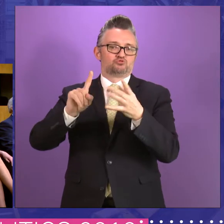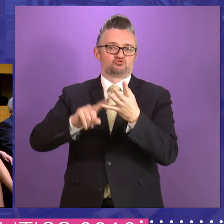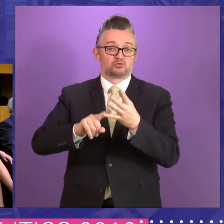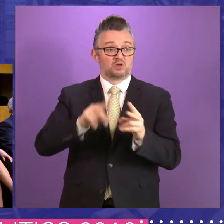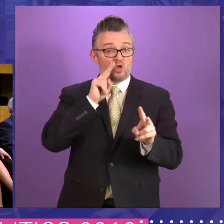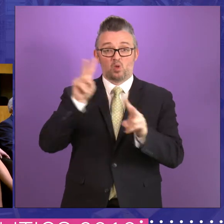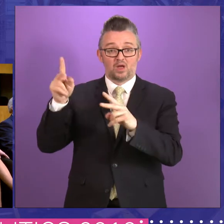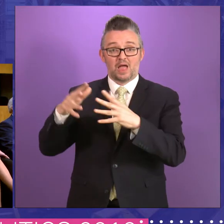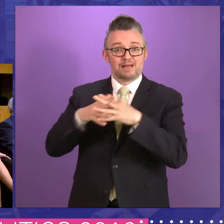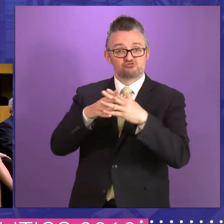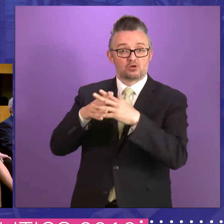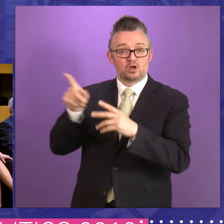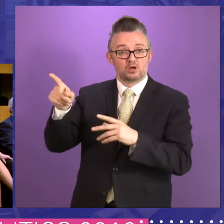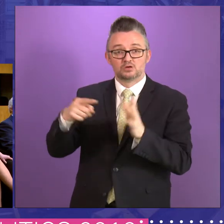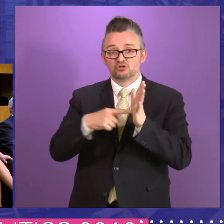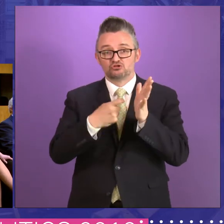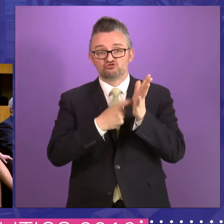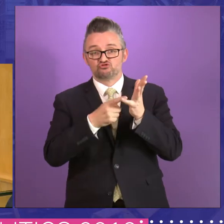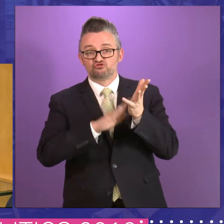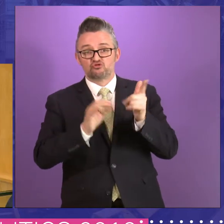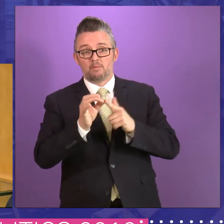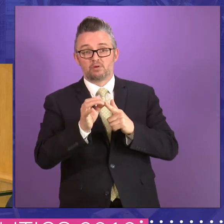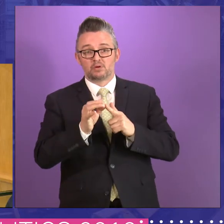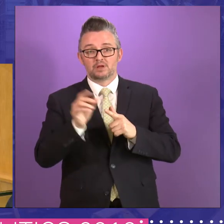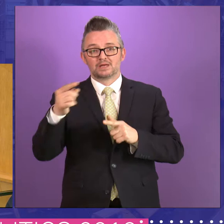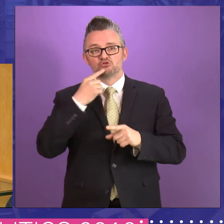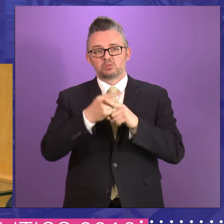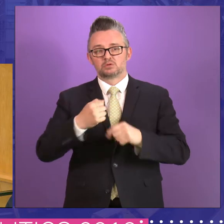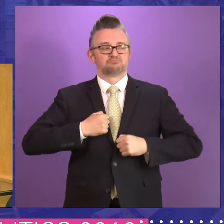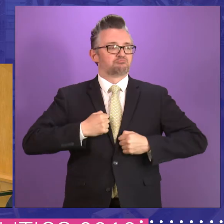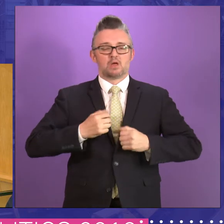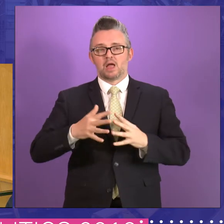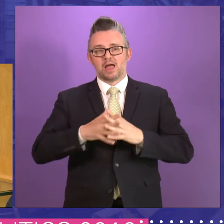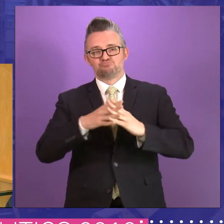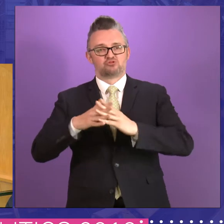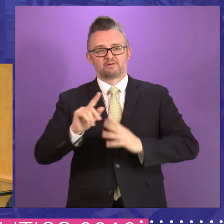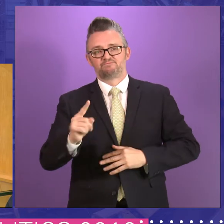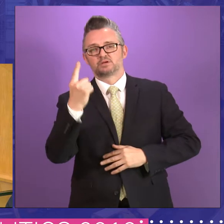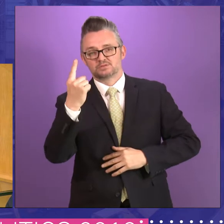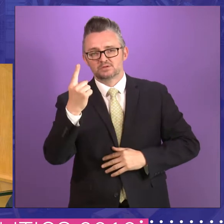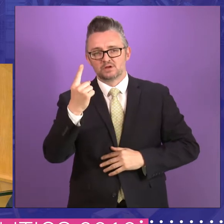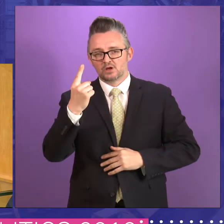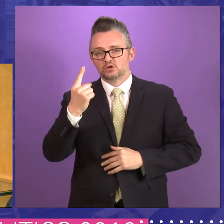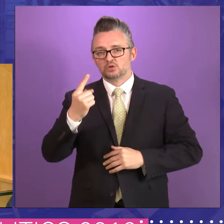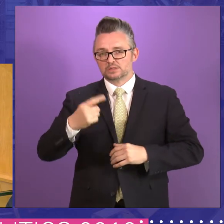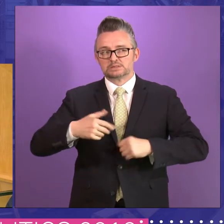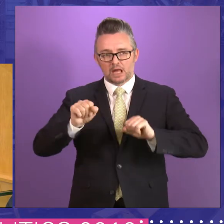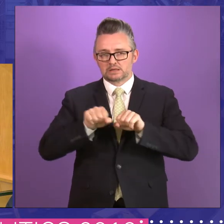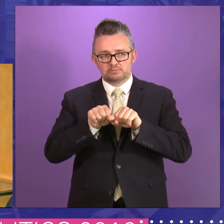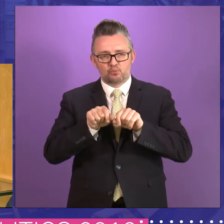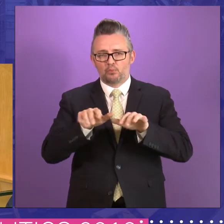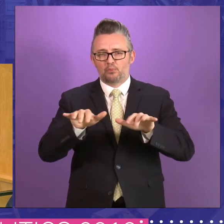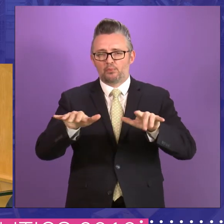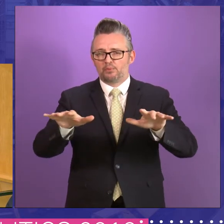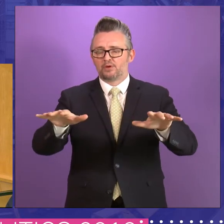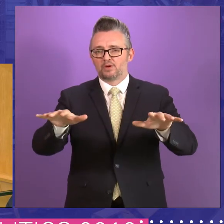the United States. Trump's whole agenda is driven by, uh, America first. So it's a world, it's a, it's a big, big phenomenon and I, I think we